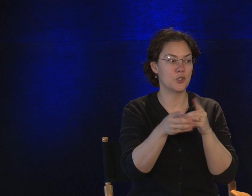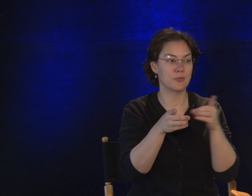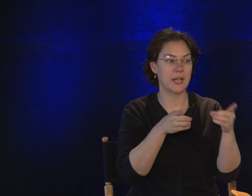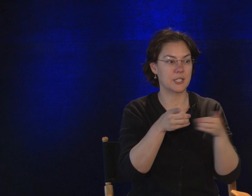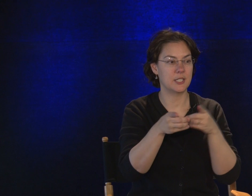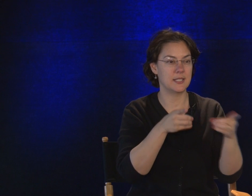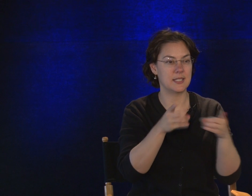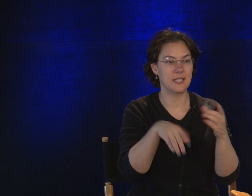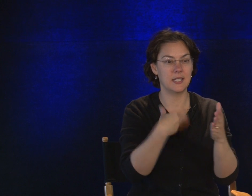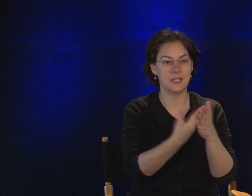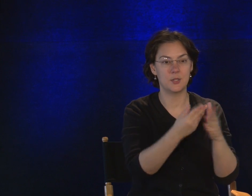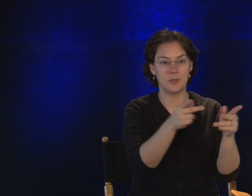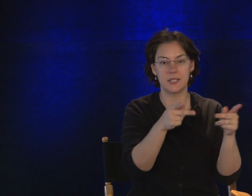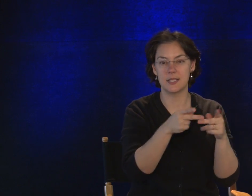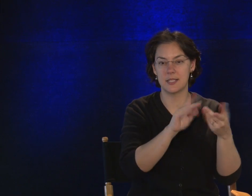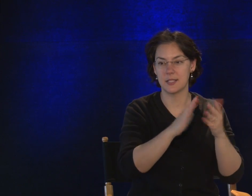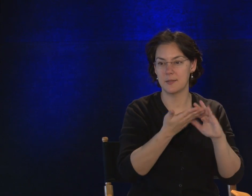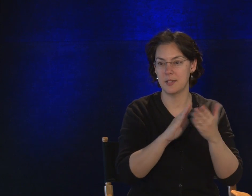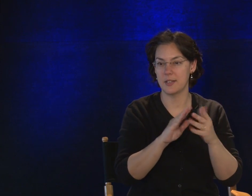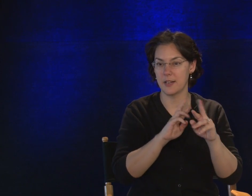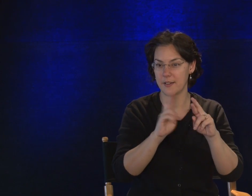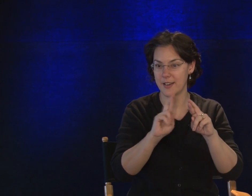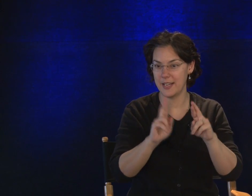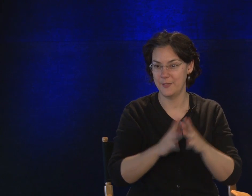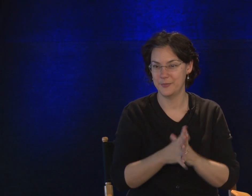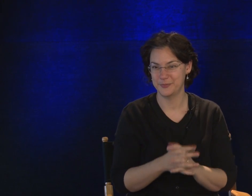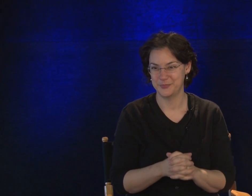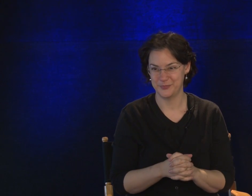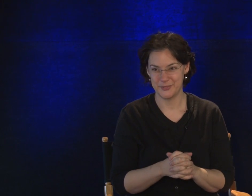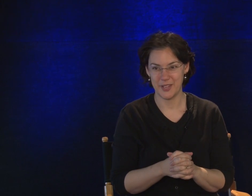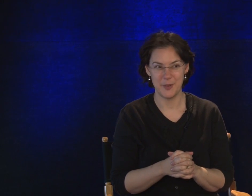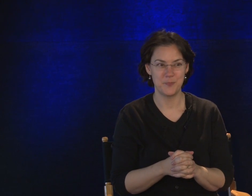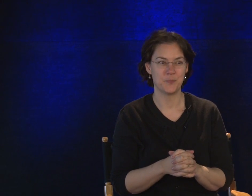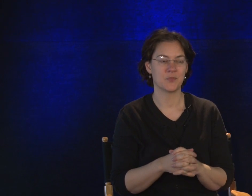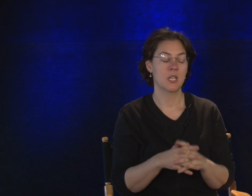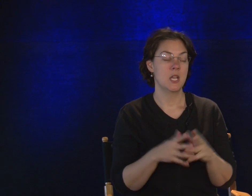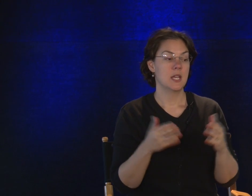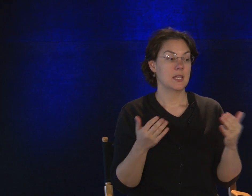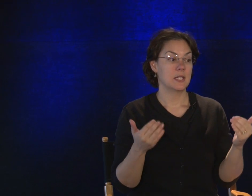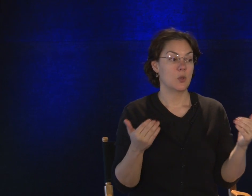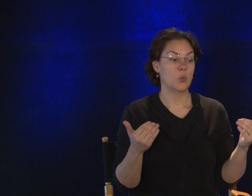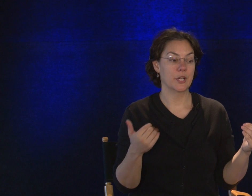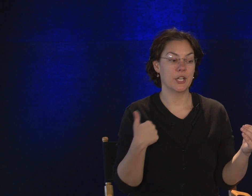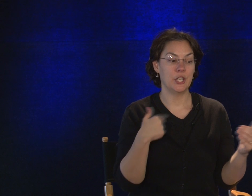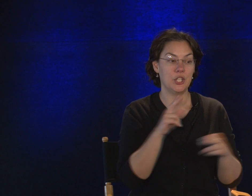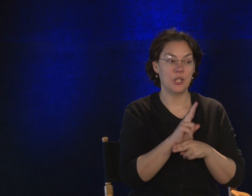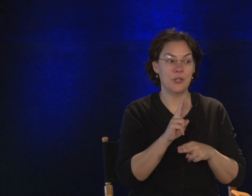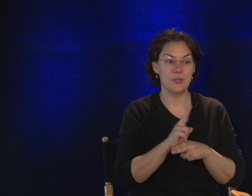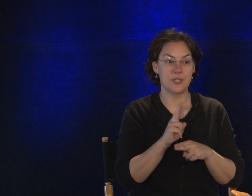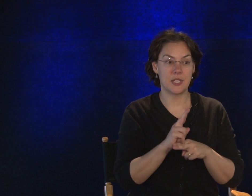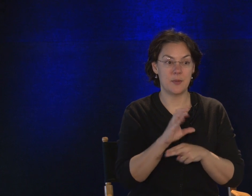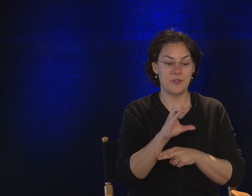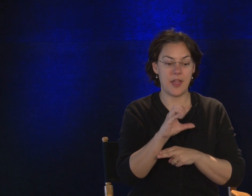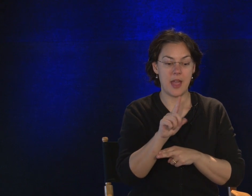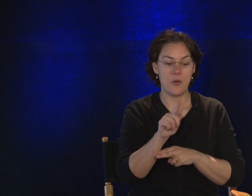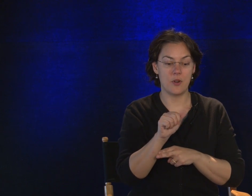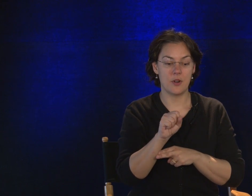directions to get us to places in the community. Are you ready? Okay. We're going to use some of our